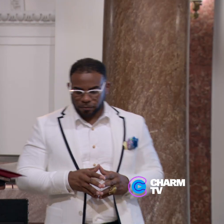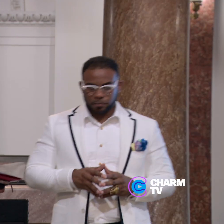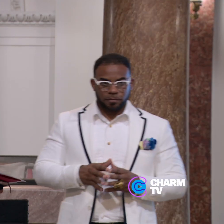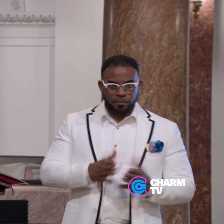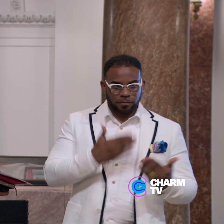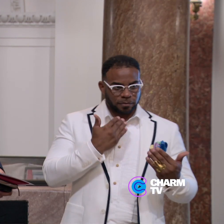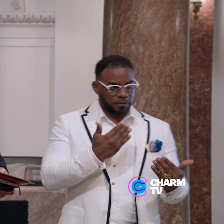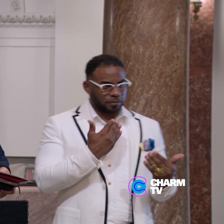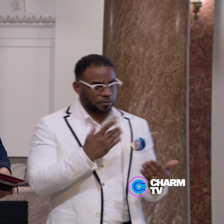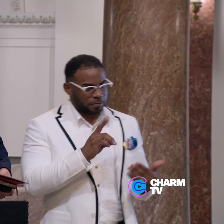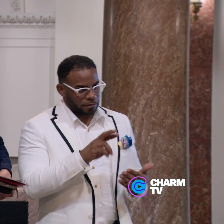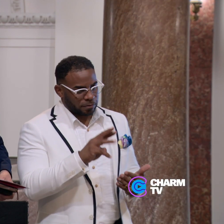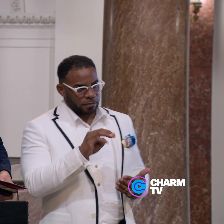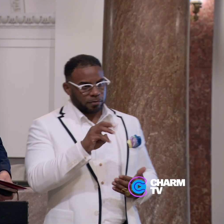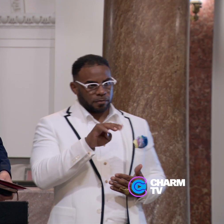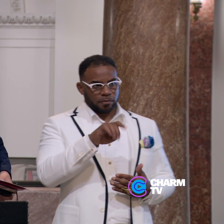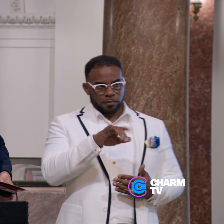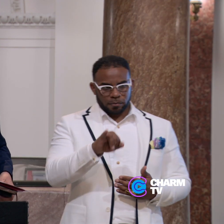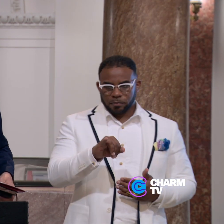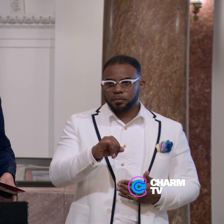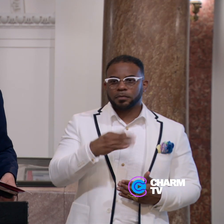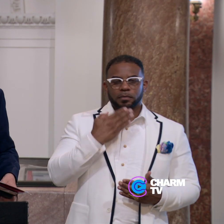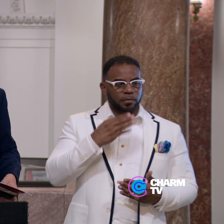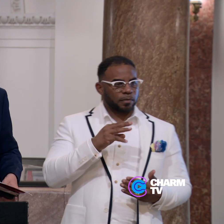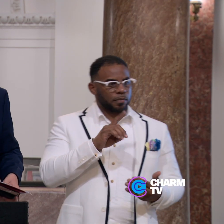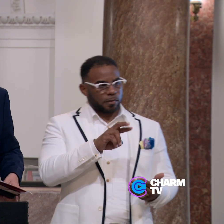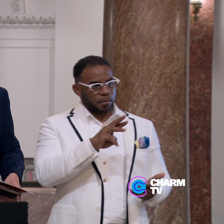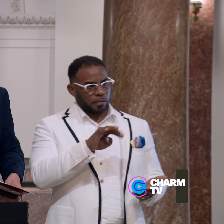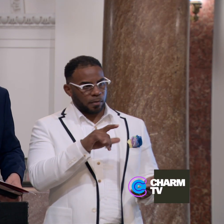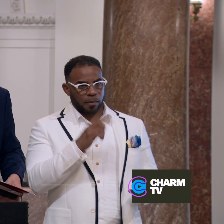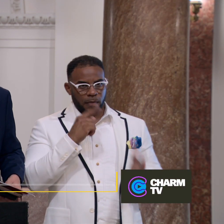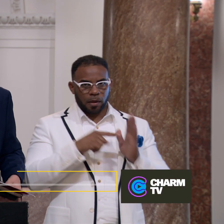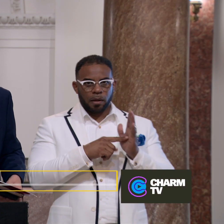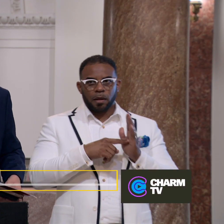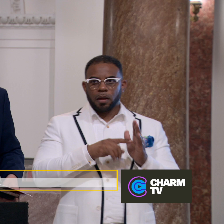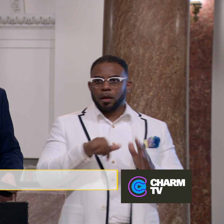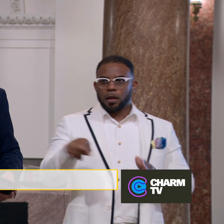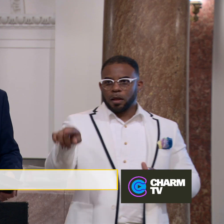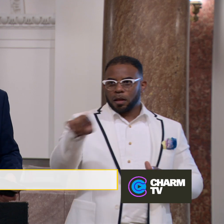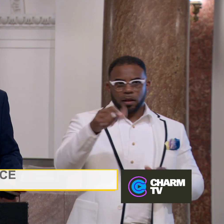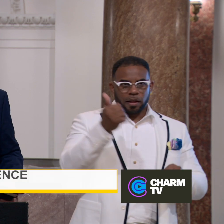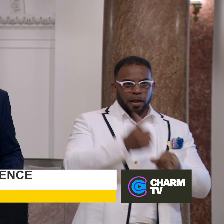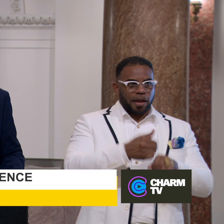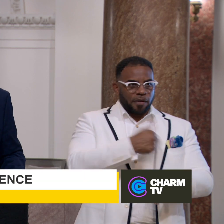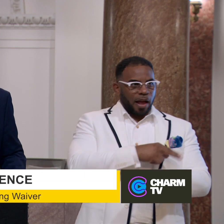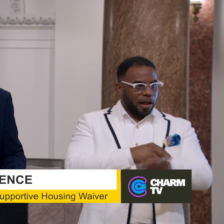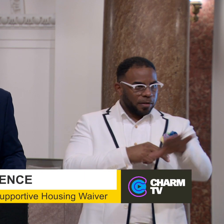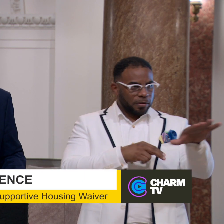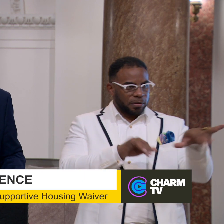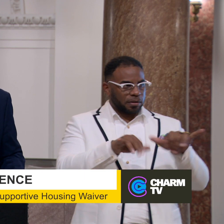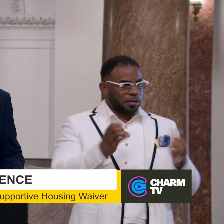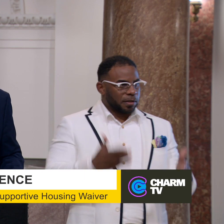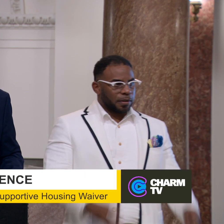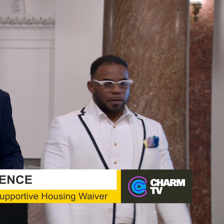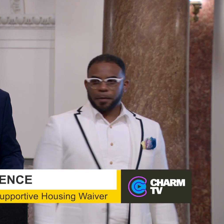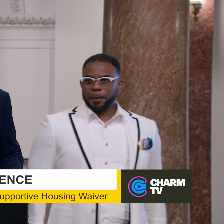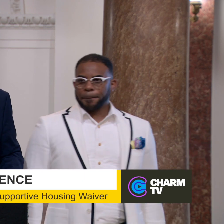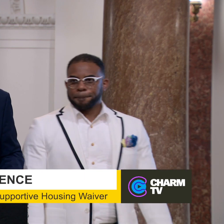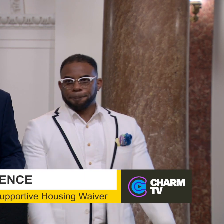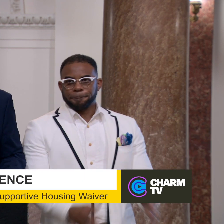Thank you. Thank you, Dr. O'Malley. Thank you again, Dr. Miller. I see representatives of just every hospital system here.